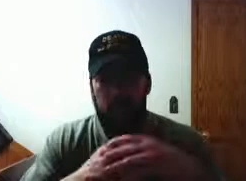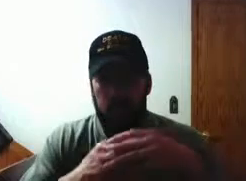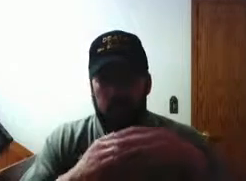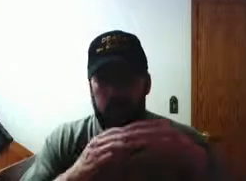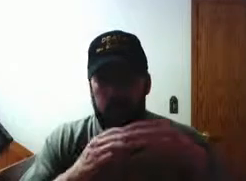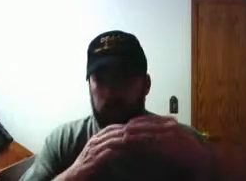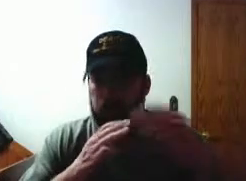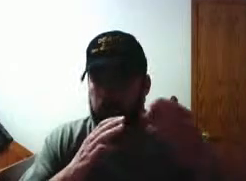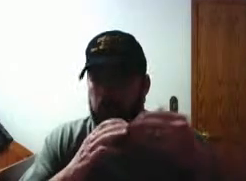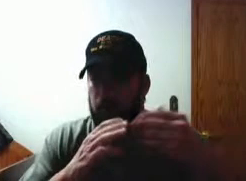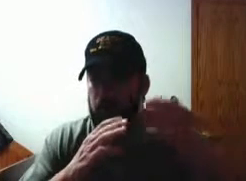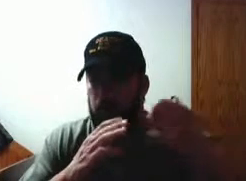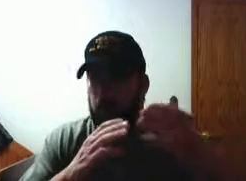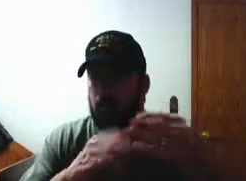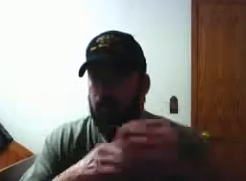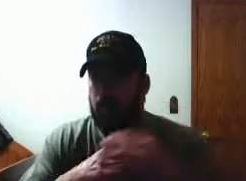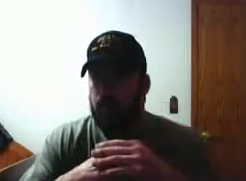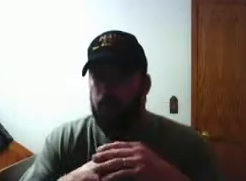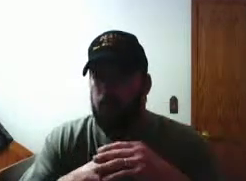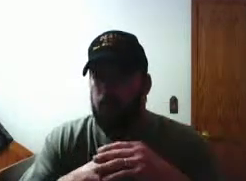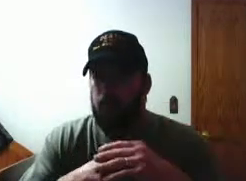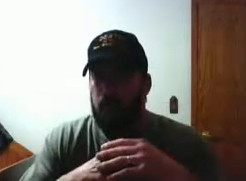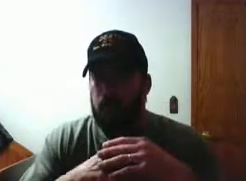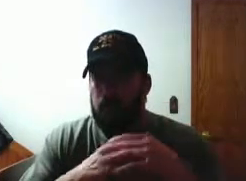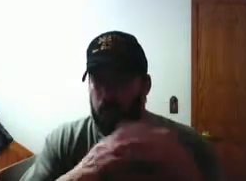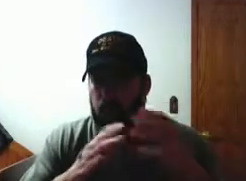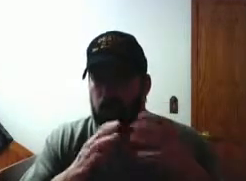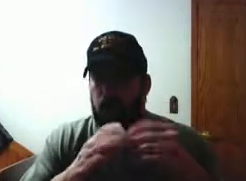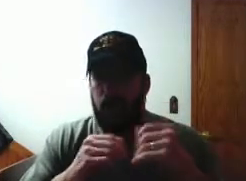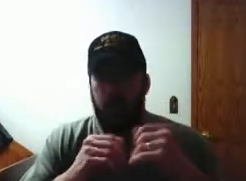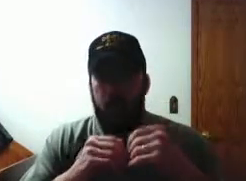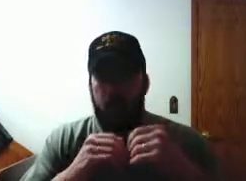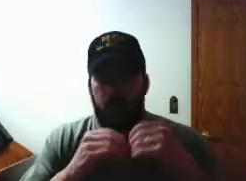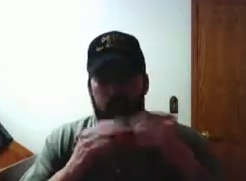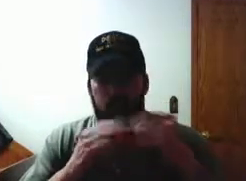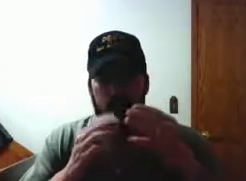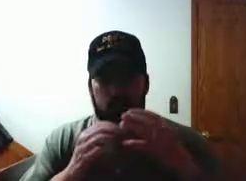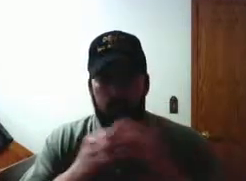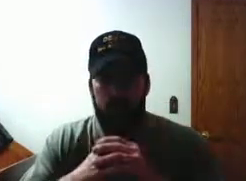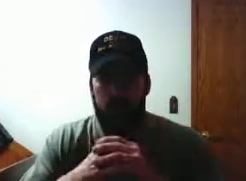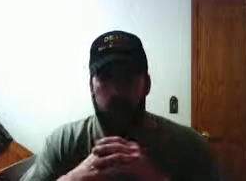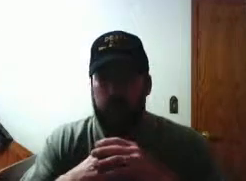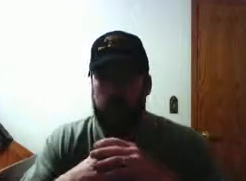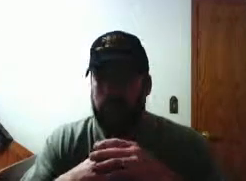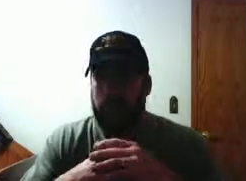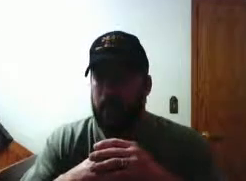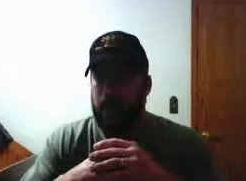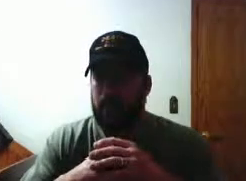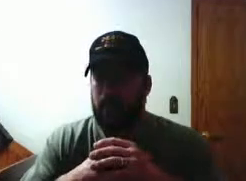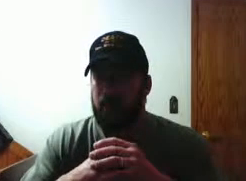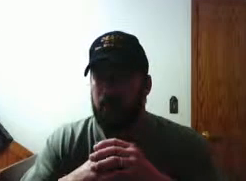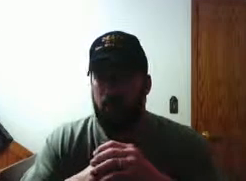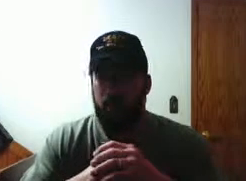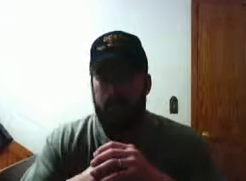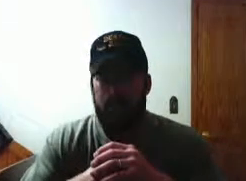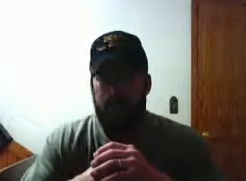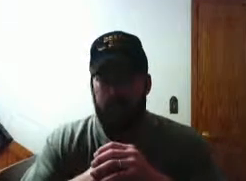spoof and clone and uh discredit our name and what we're doing and what it is i mean it's a it's really a uh